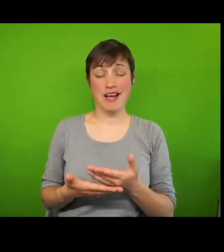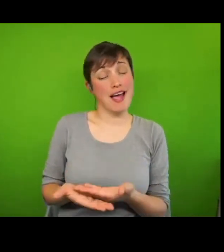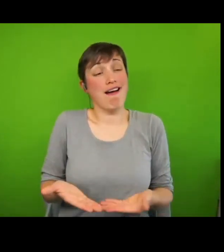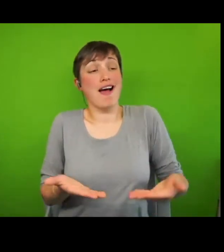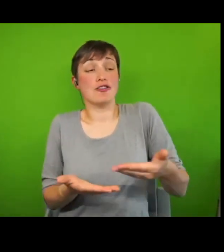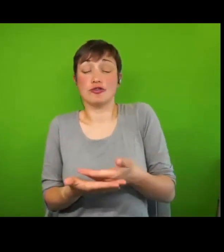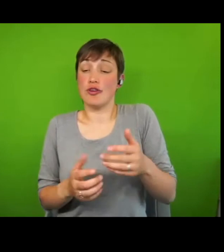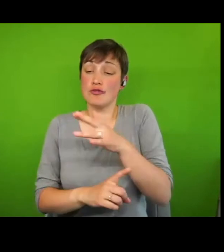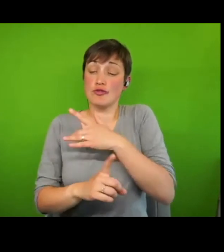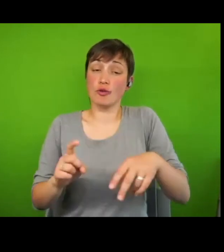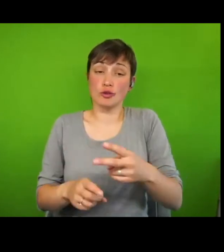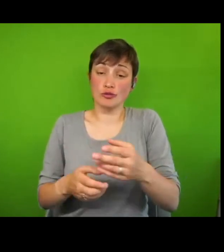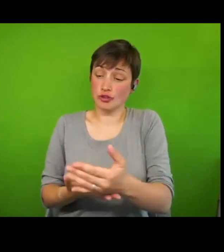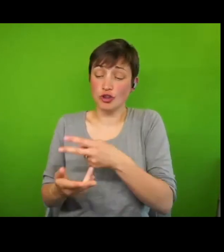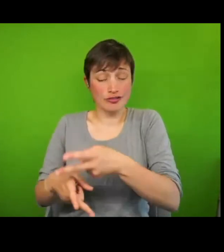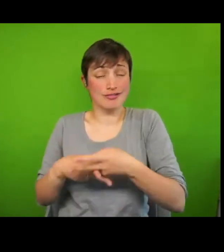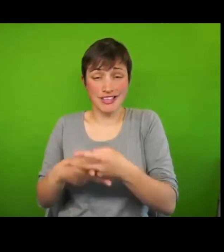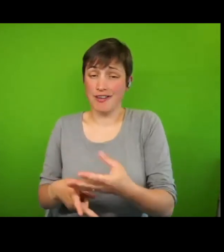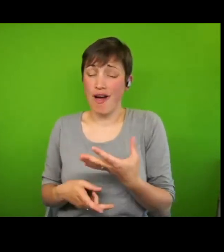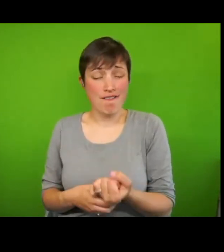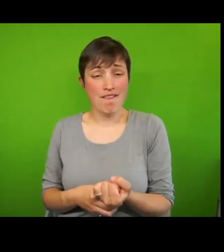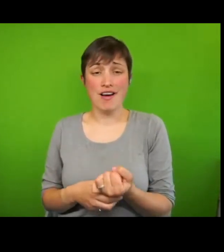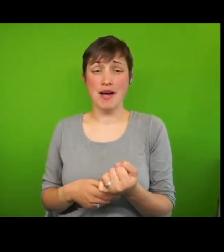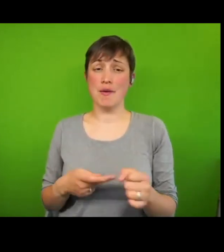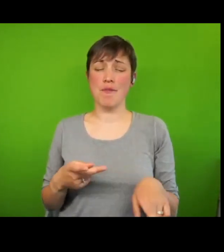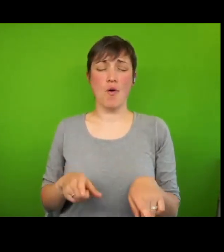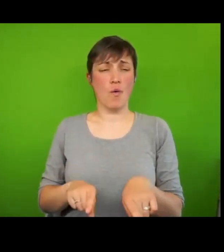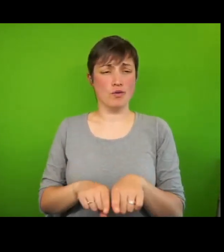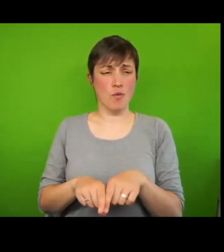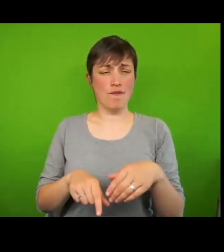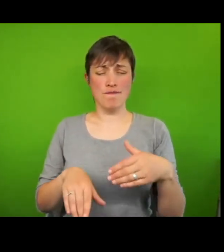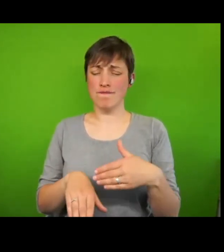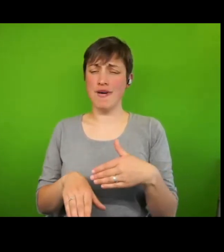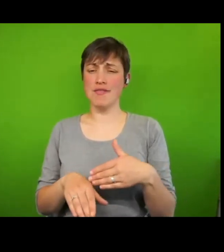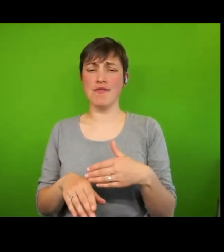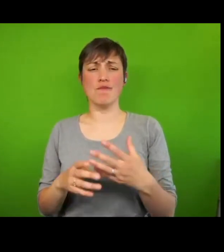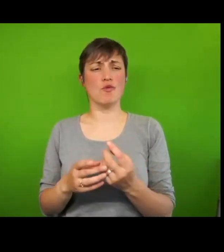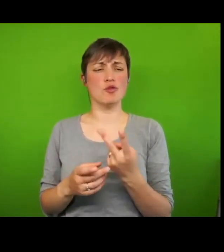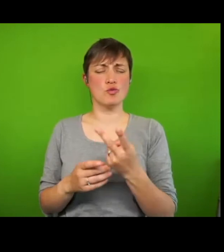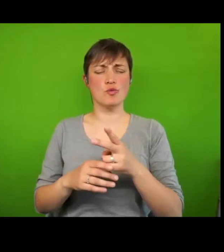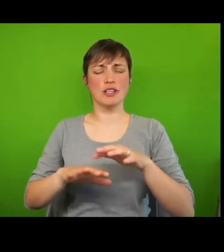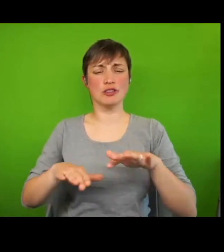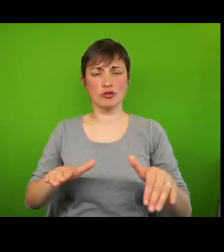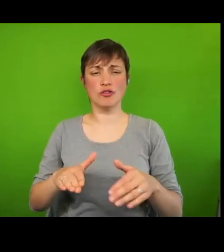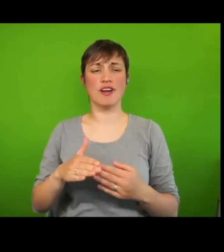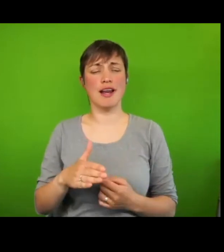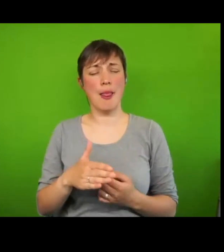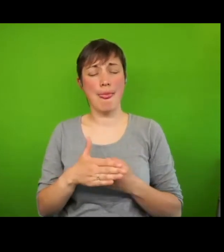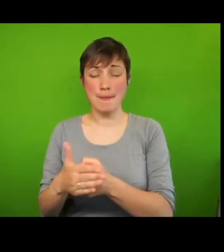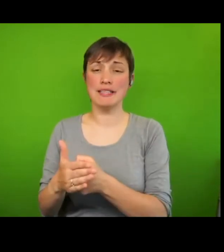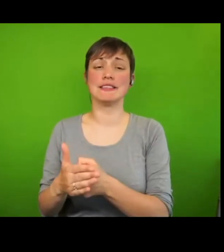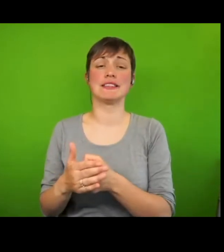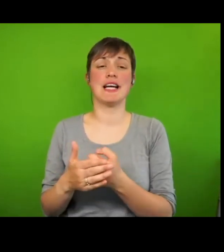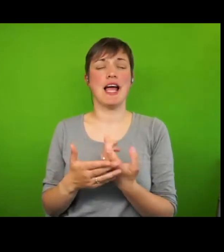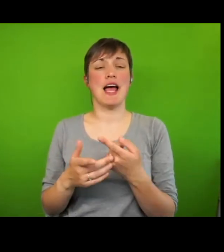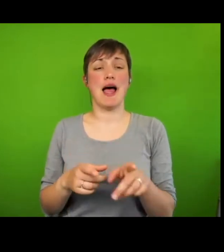who have suffered most from punitive measures, such as the two-child limit and the benefit cap, which have been criticised from a human